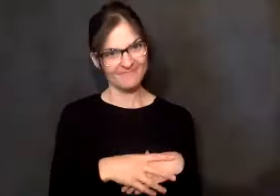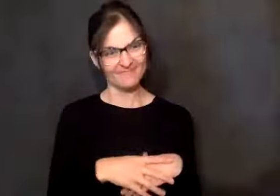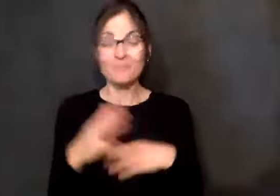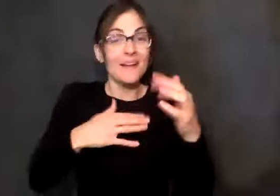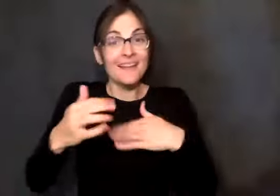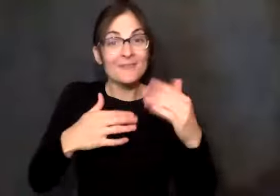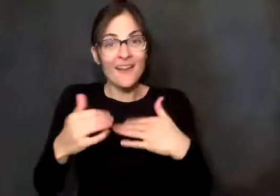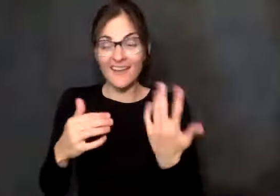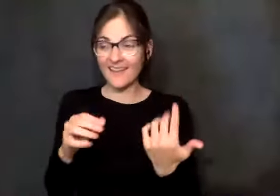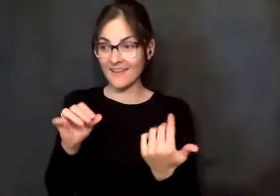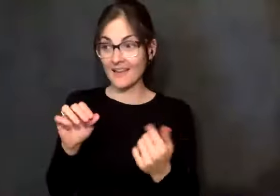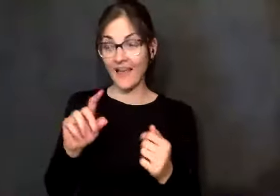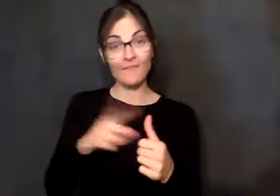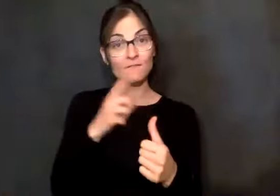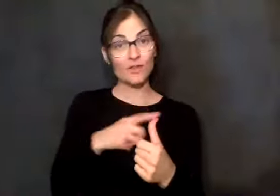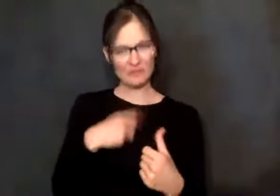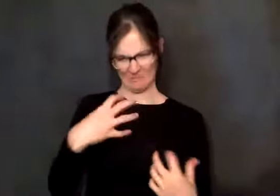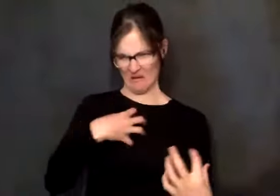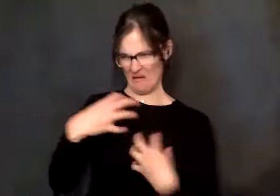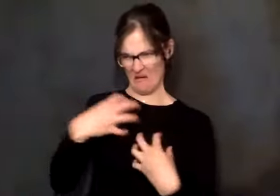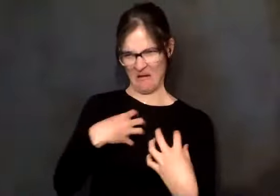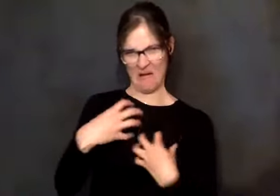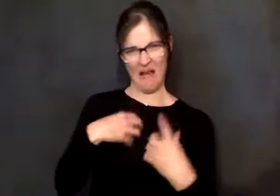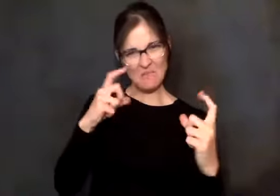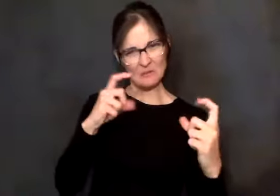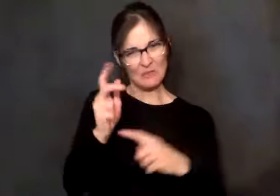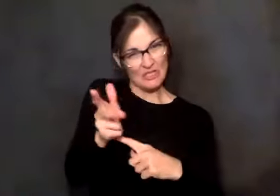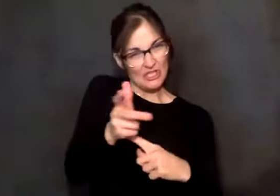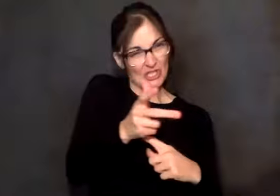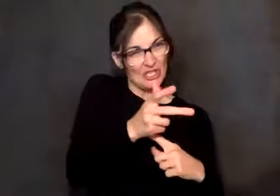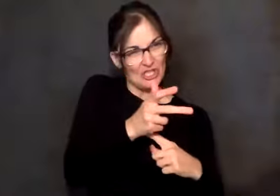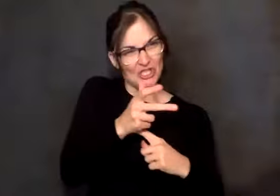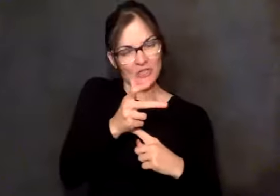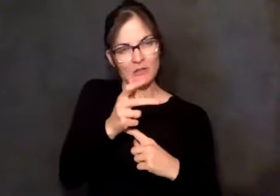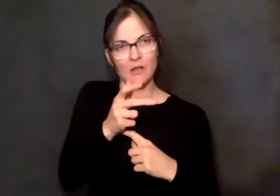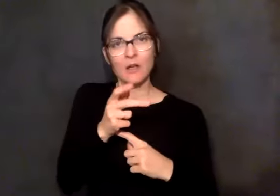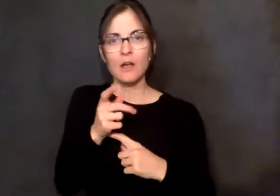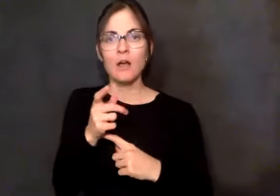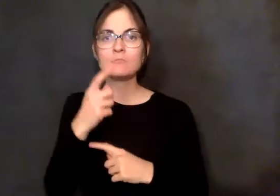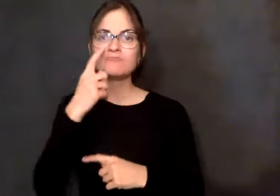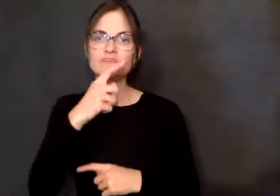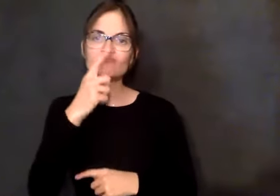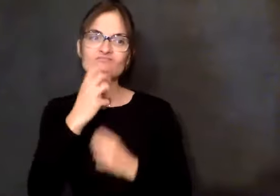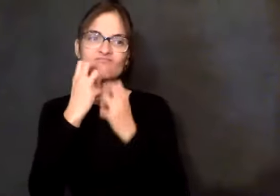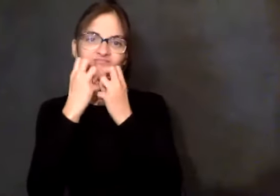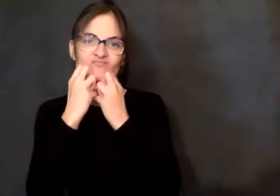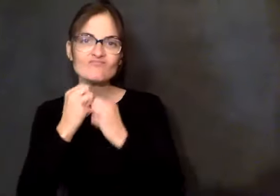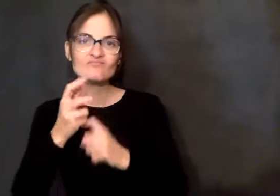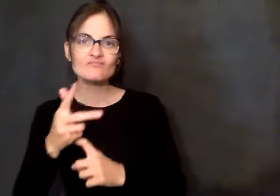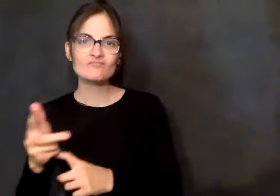you know. But those things that were all bad had all turned good. And I told him, I said, you have experienced sort